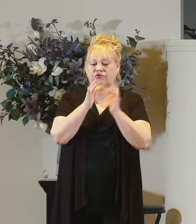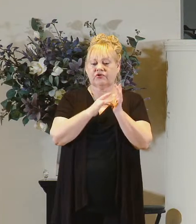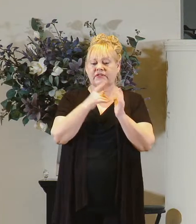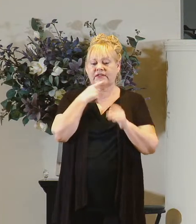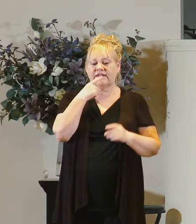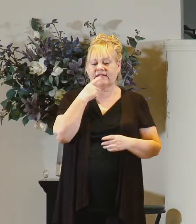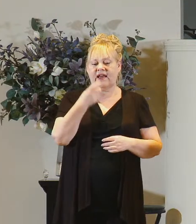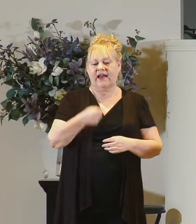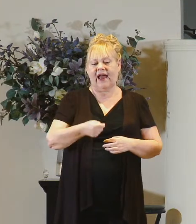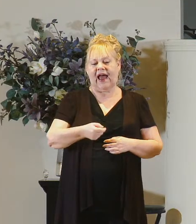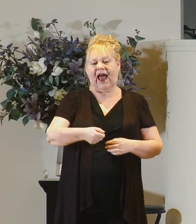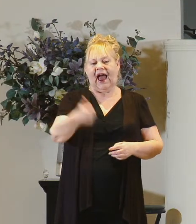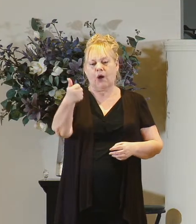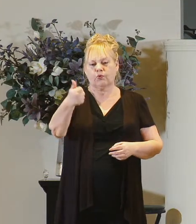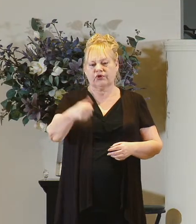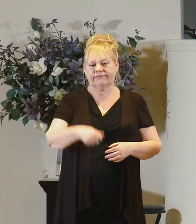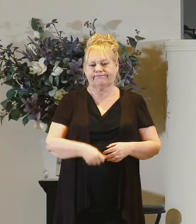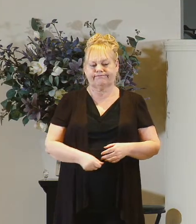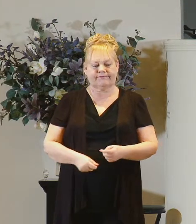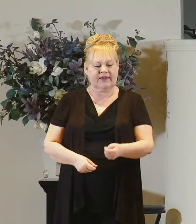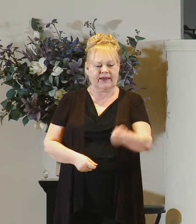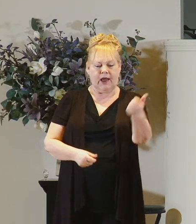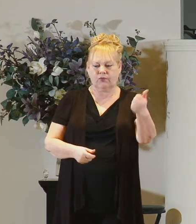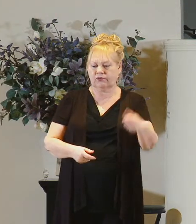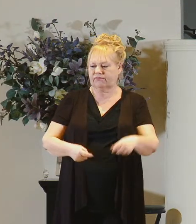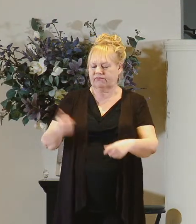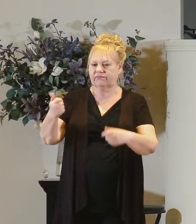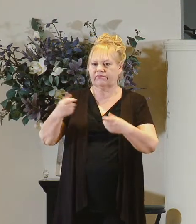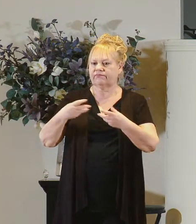is say out and they're gone